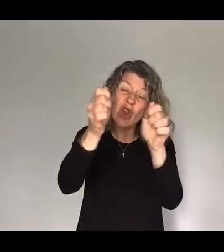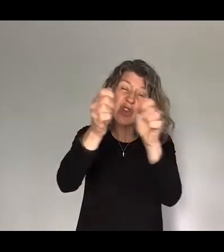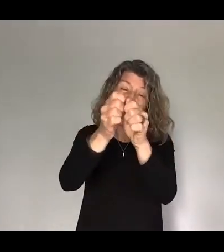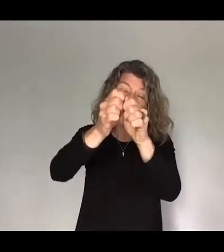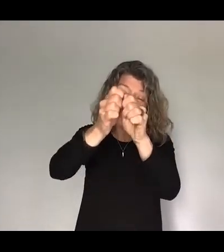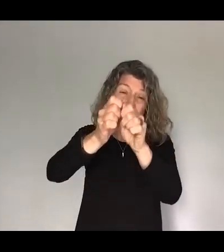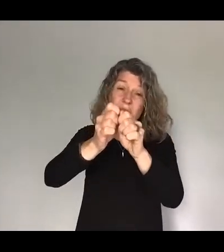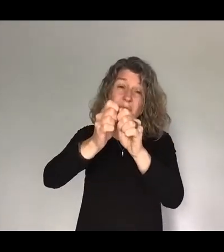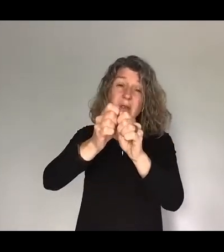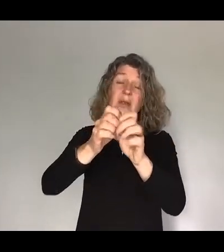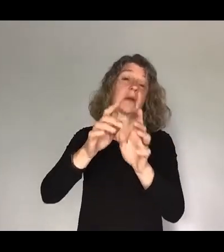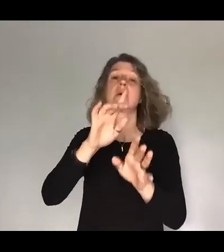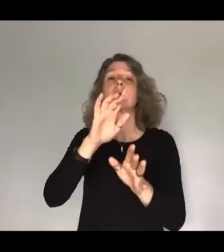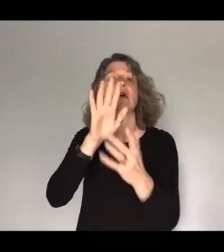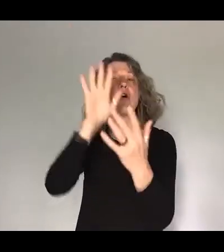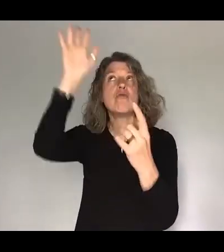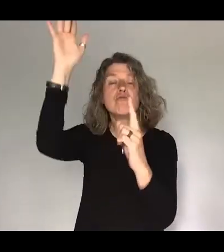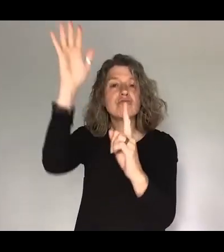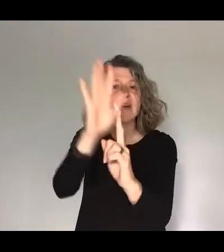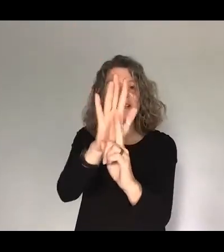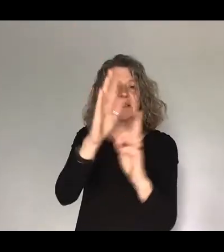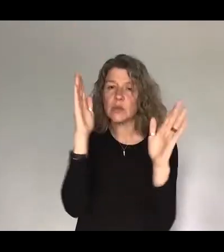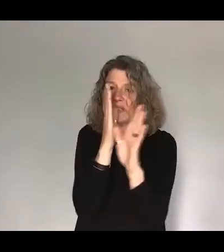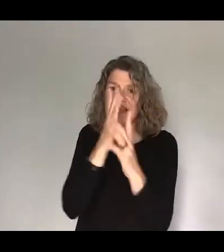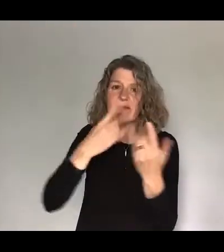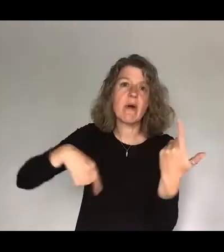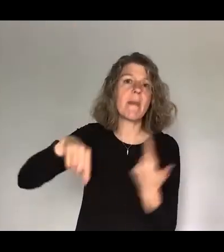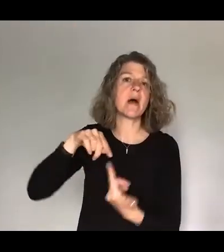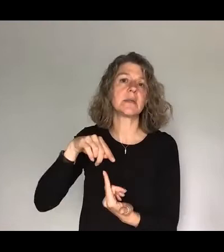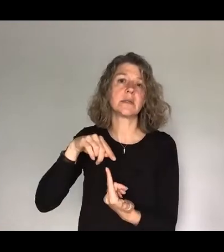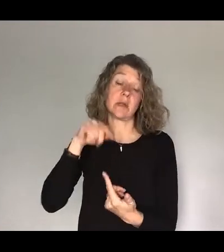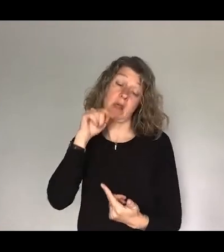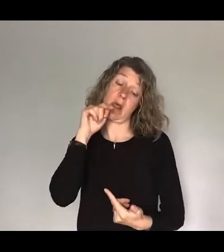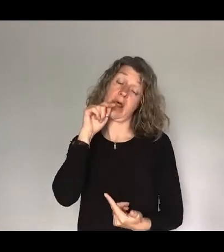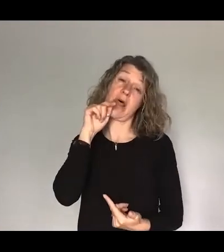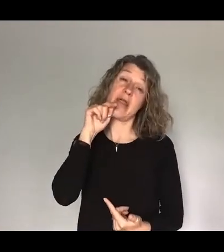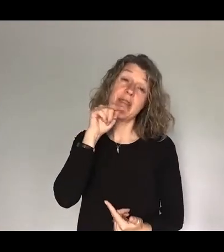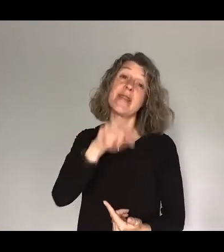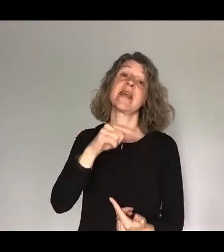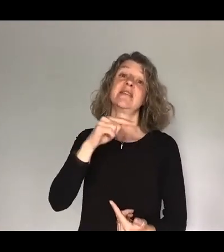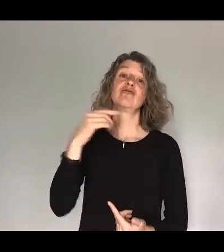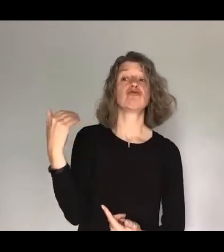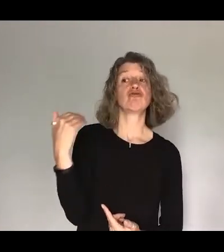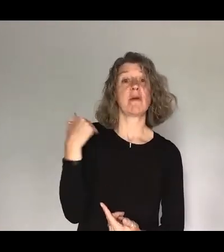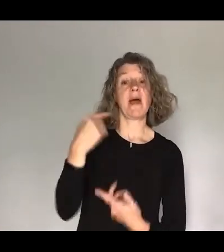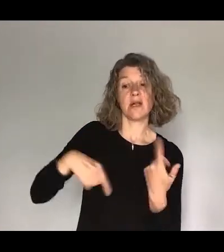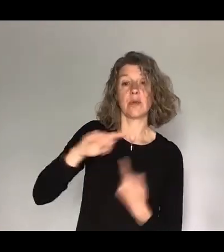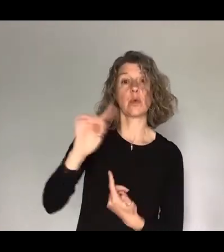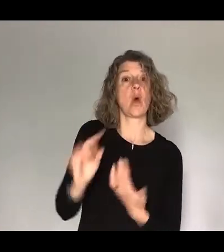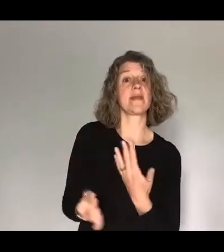us these passages retell us what has been done for us both on macro level what has